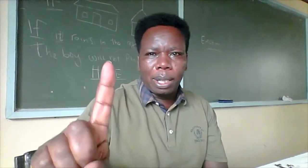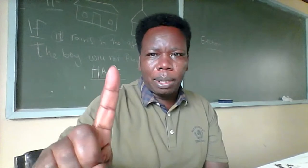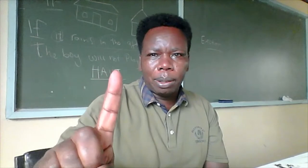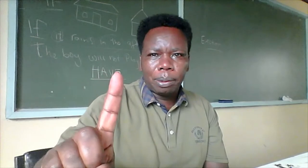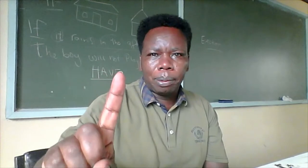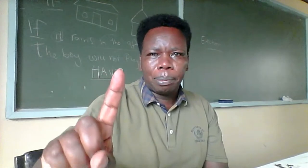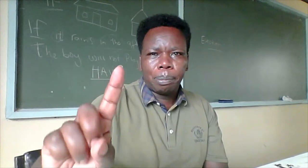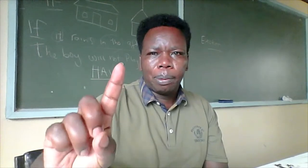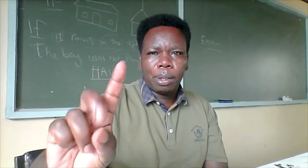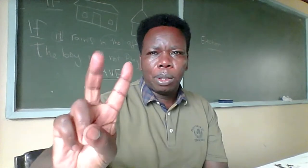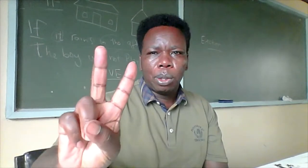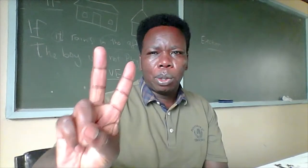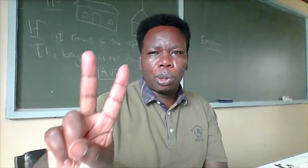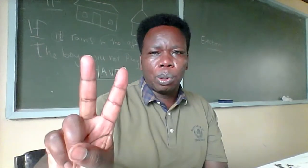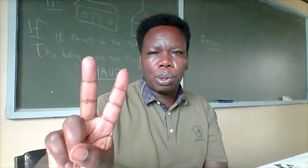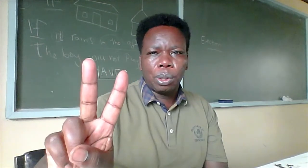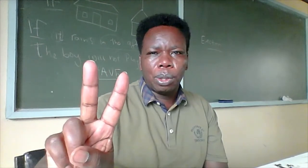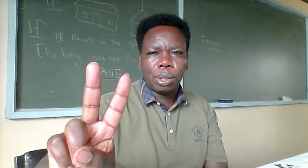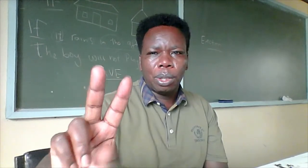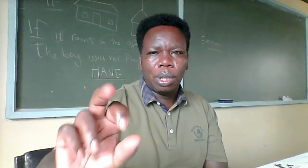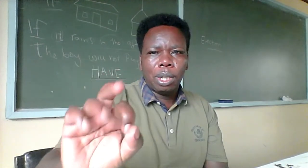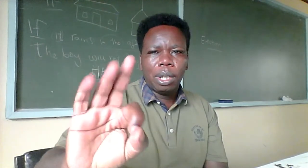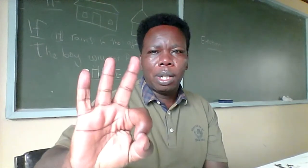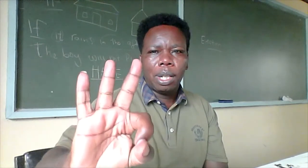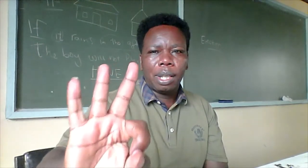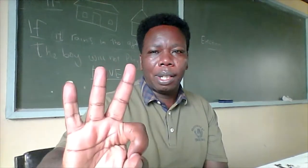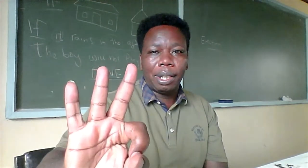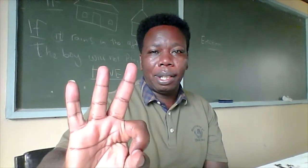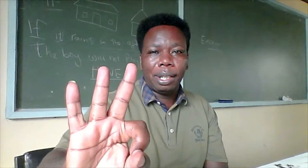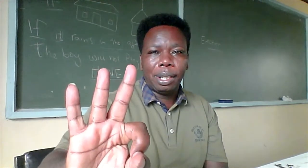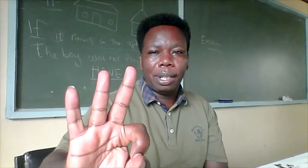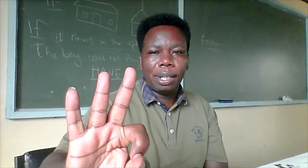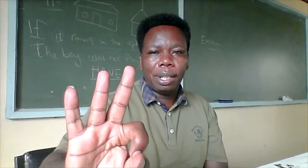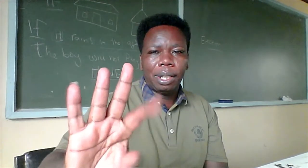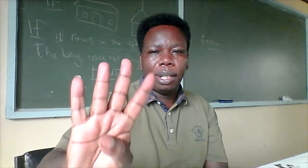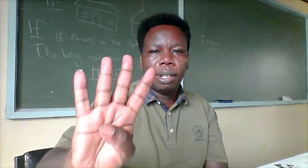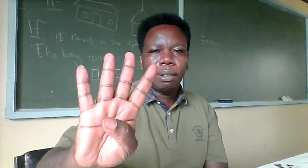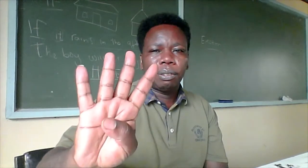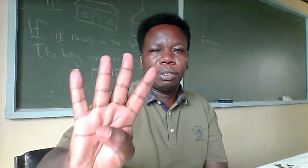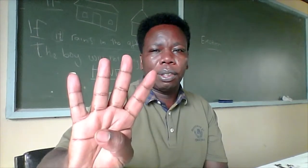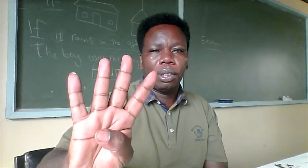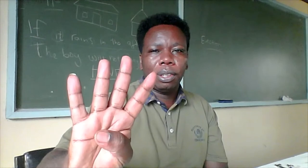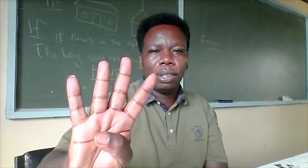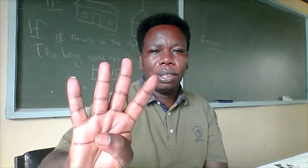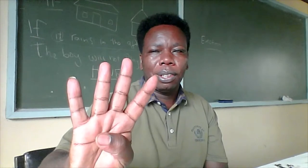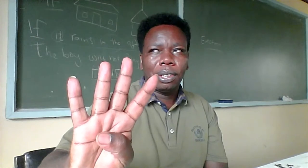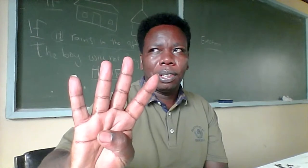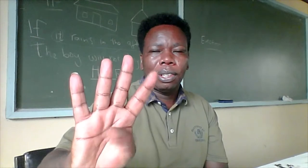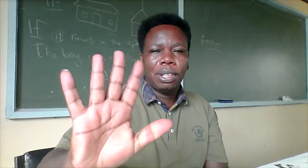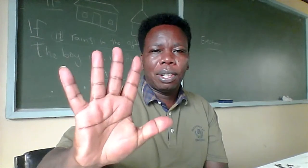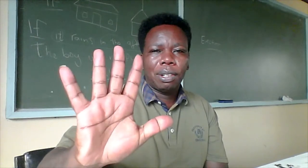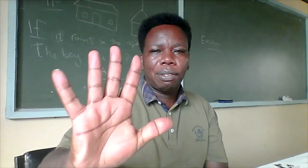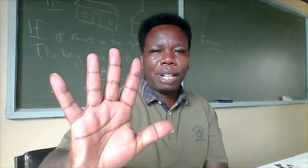two three four five